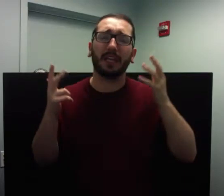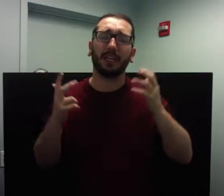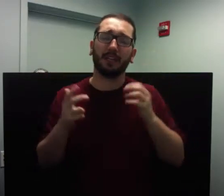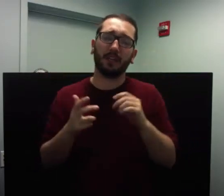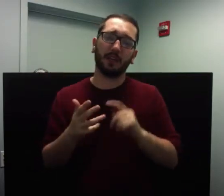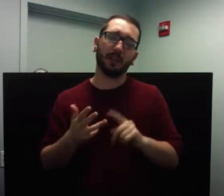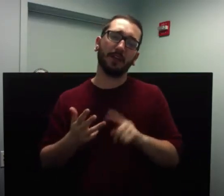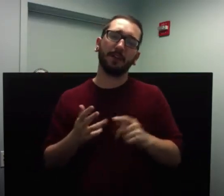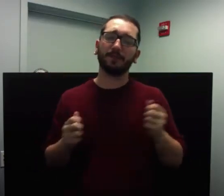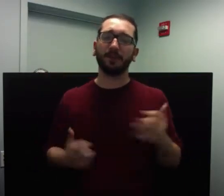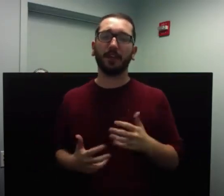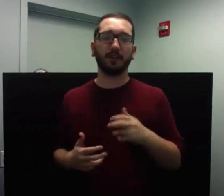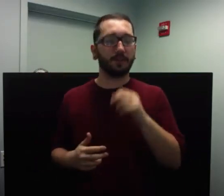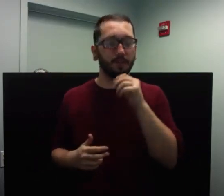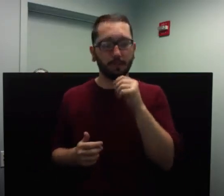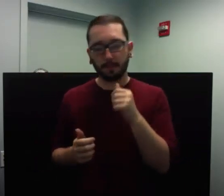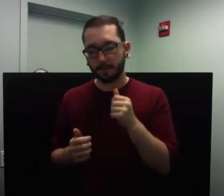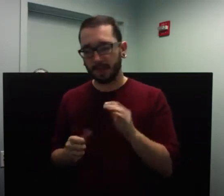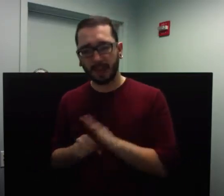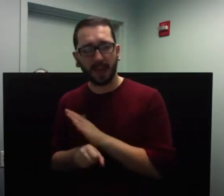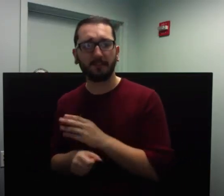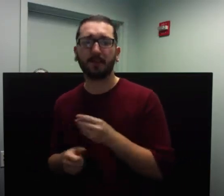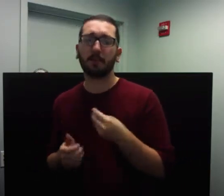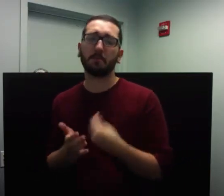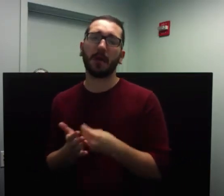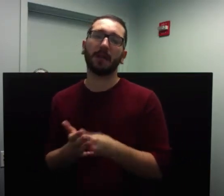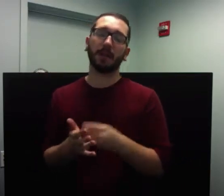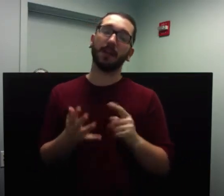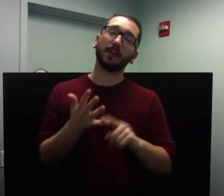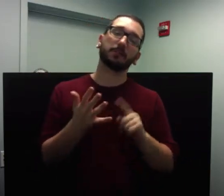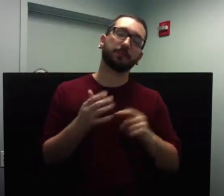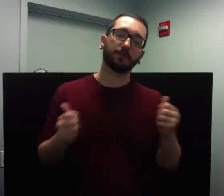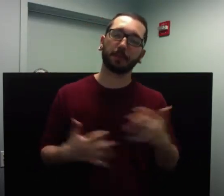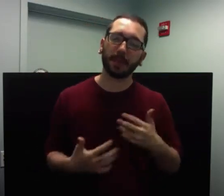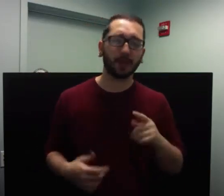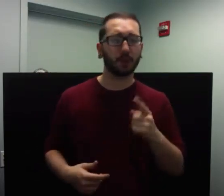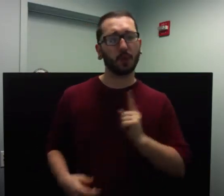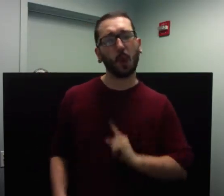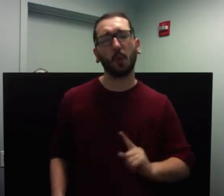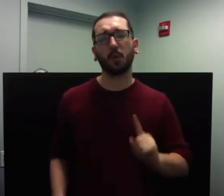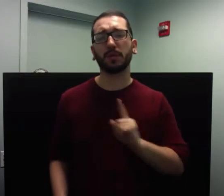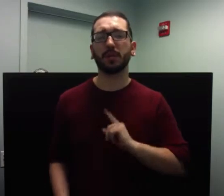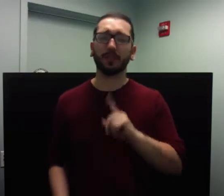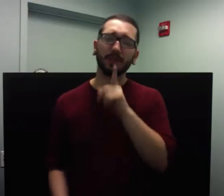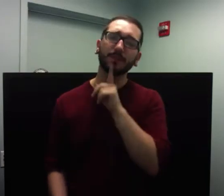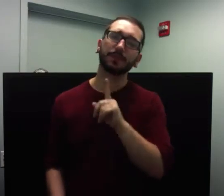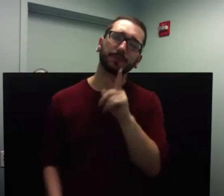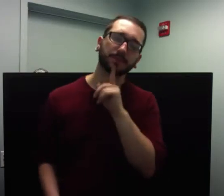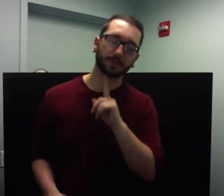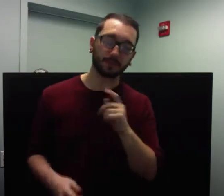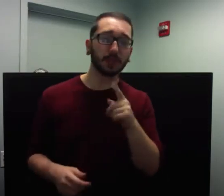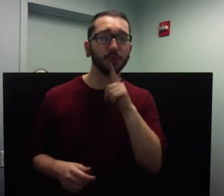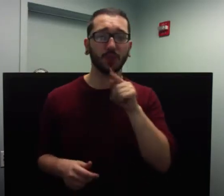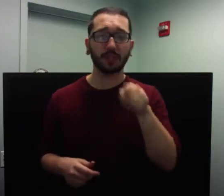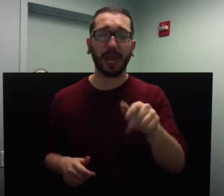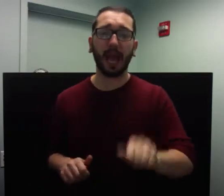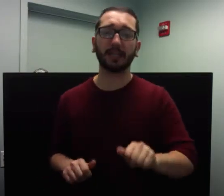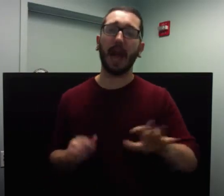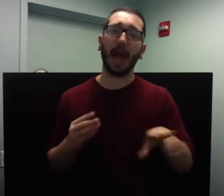money, fear of being alone. I'm sure you can add to the lens. For example, if you get angry because